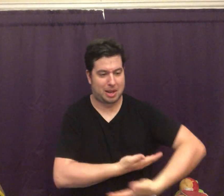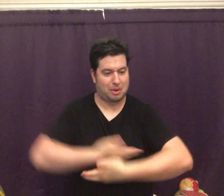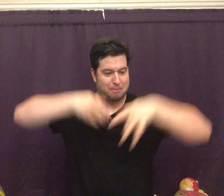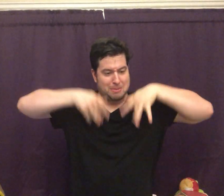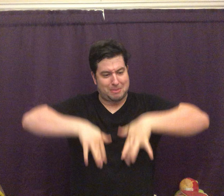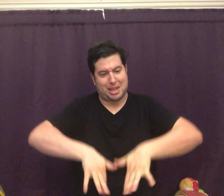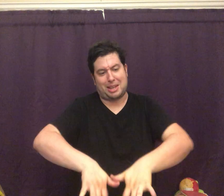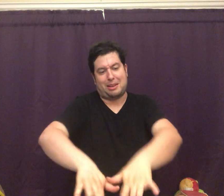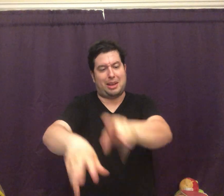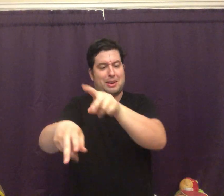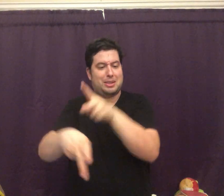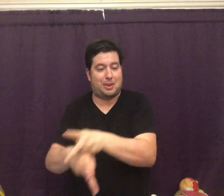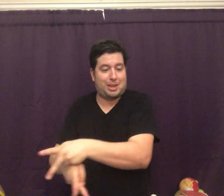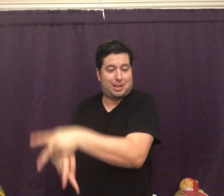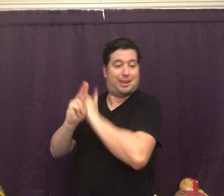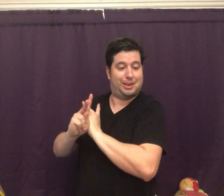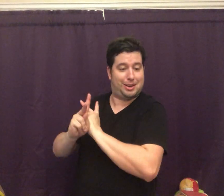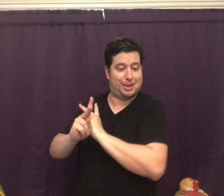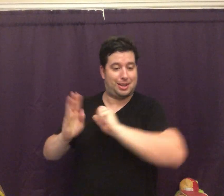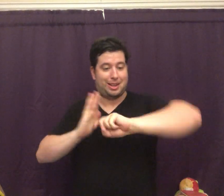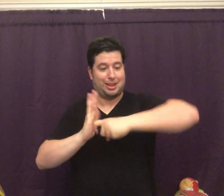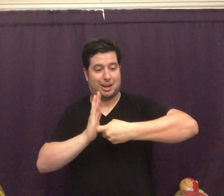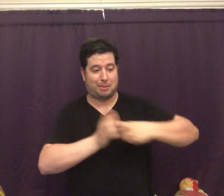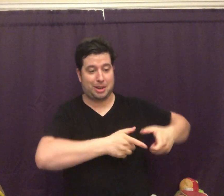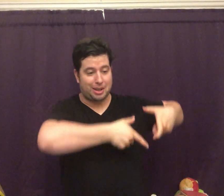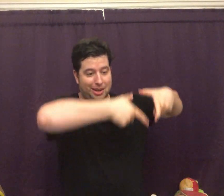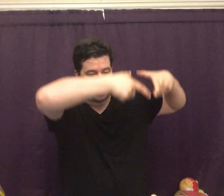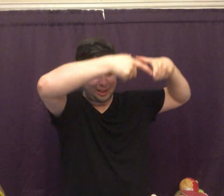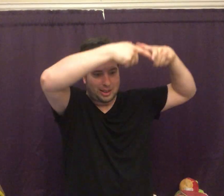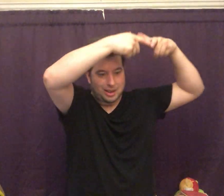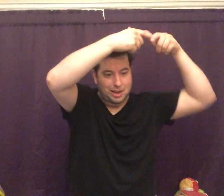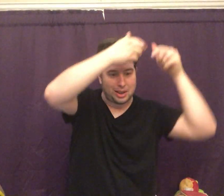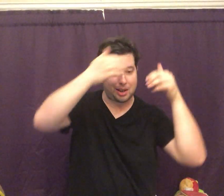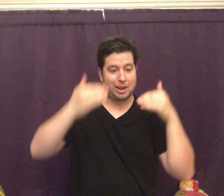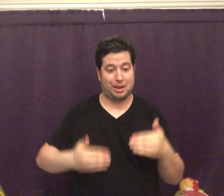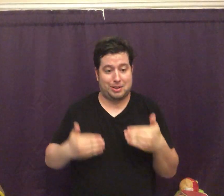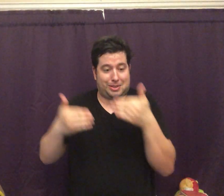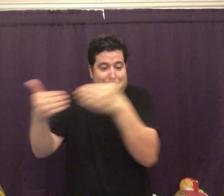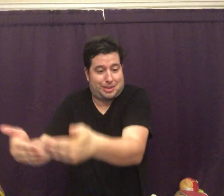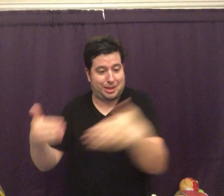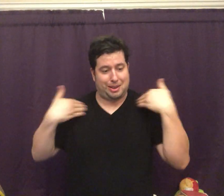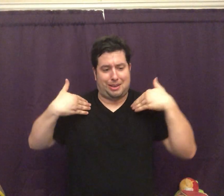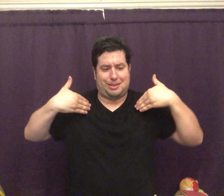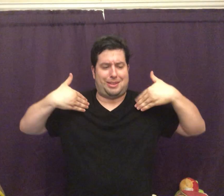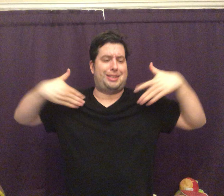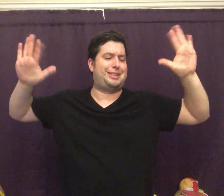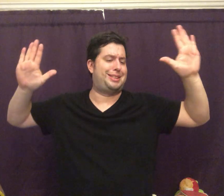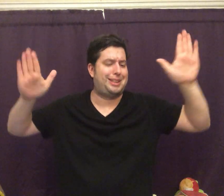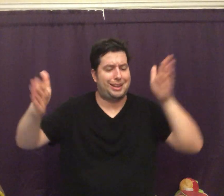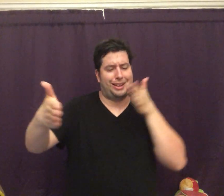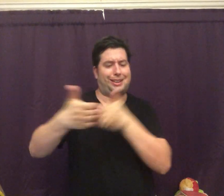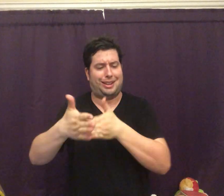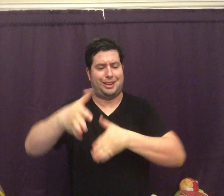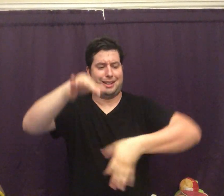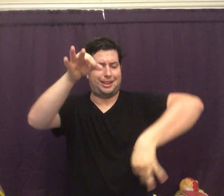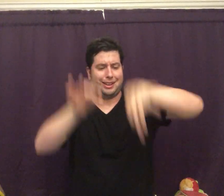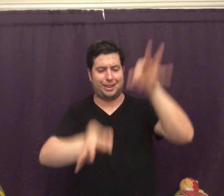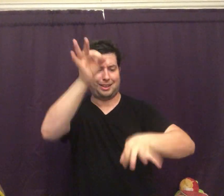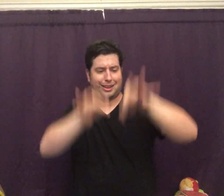Now a baby had the power, so I borrowed her and locked her up and hid her in a tower. Years went by, oh, the sacrifice. Against my